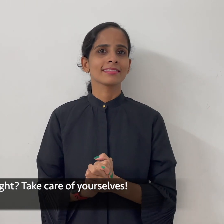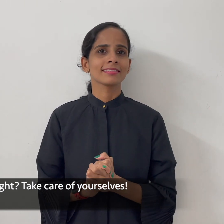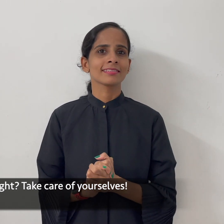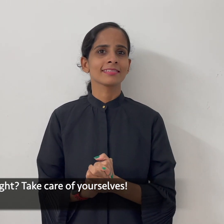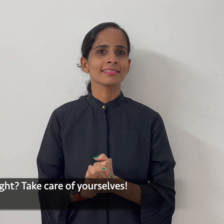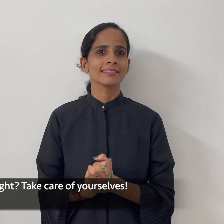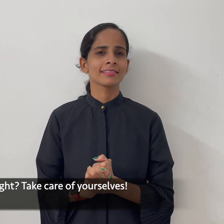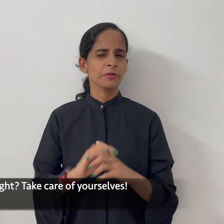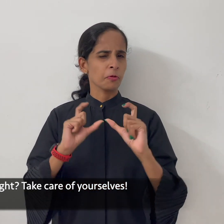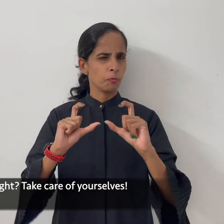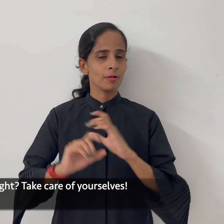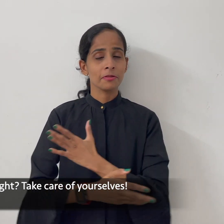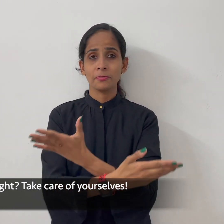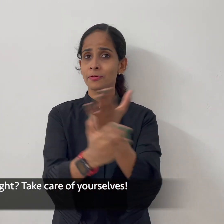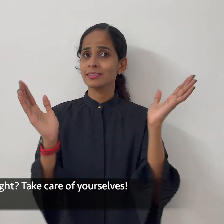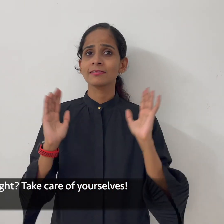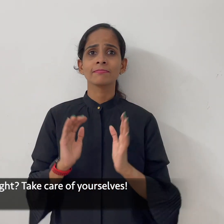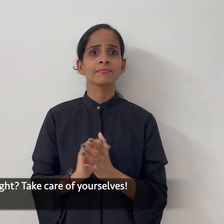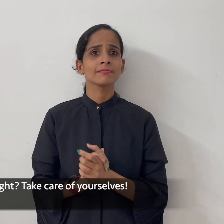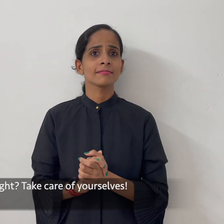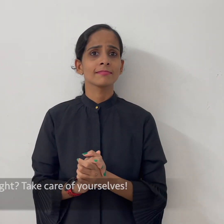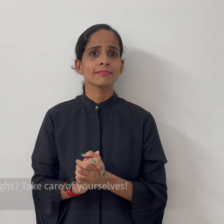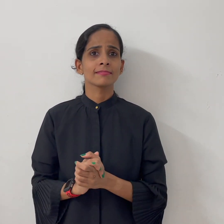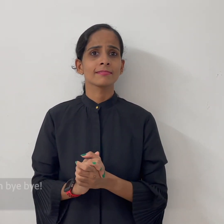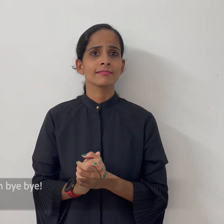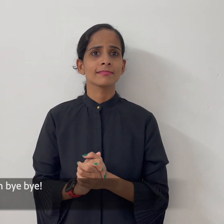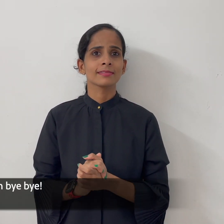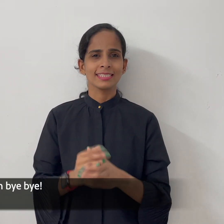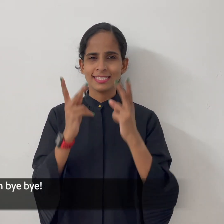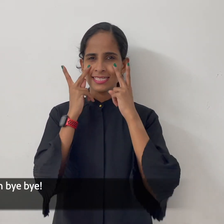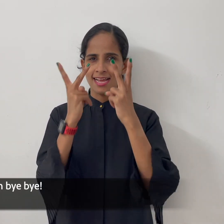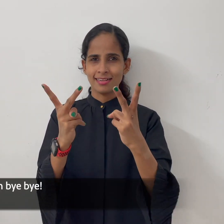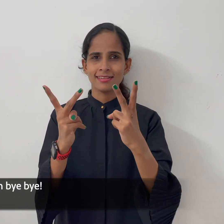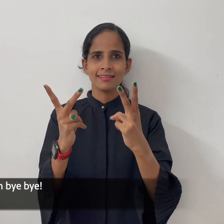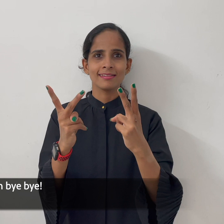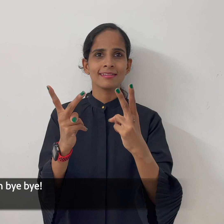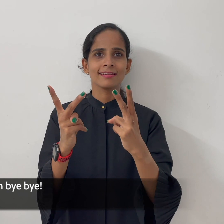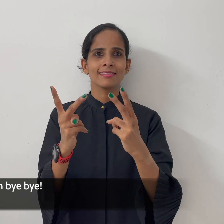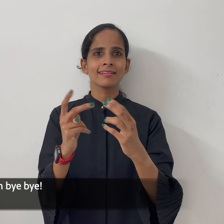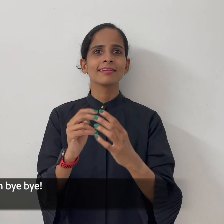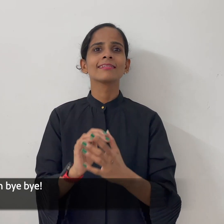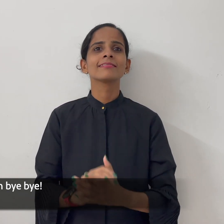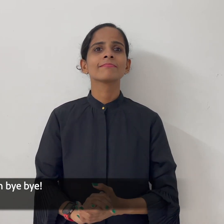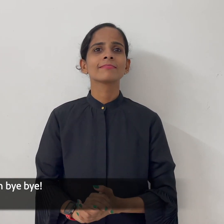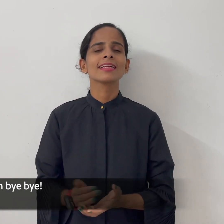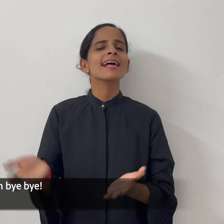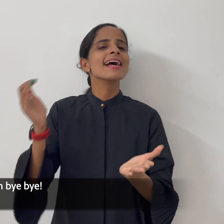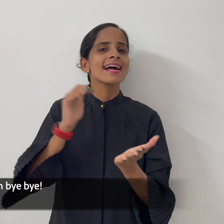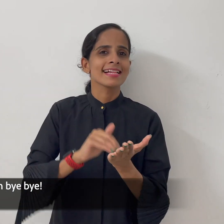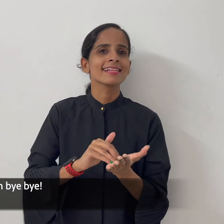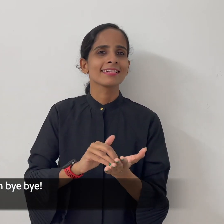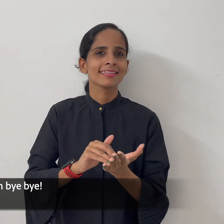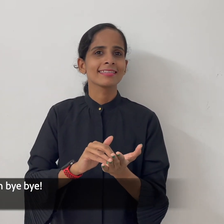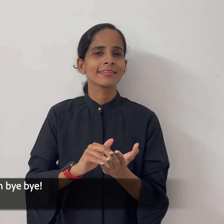Take care of yourselves. We will see you again. Bye bye.